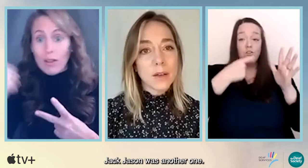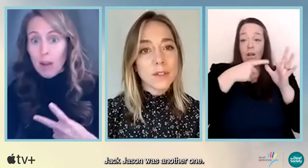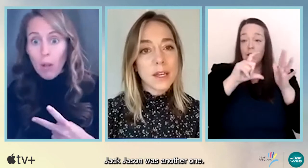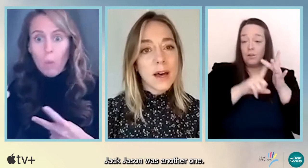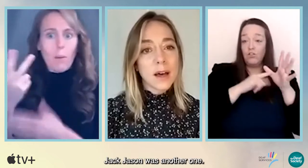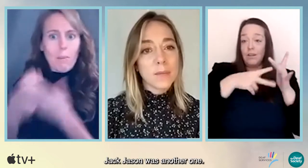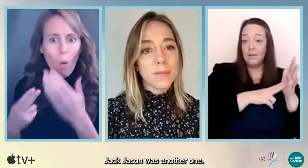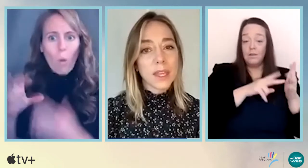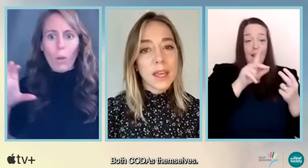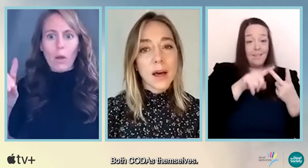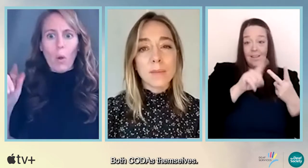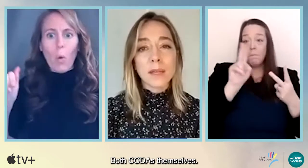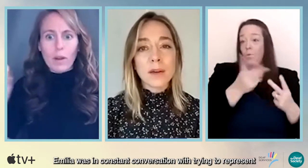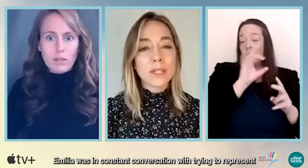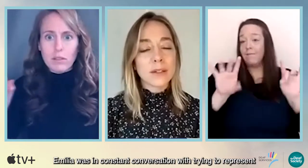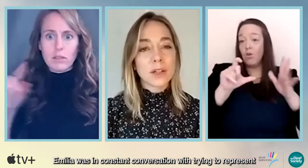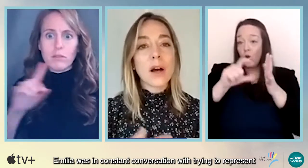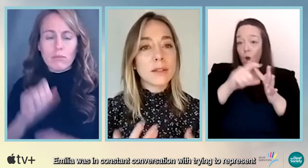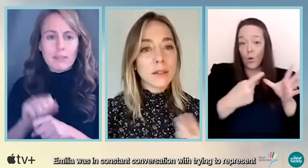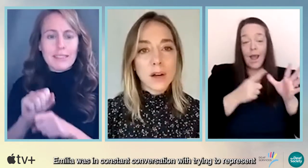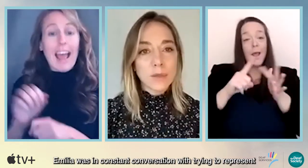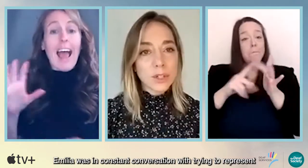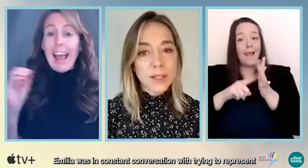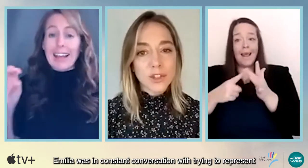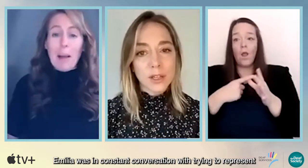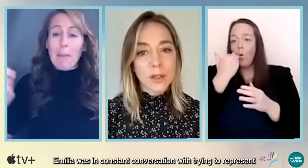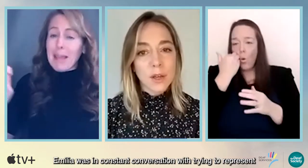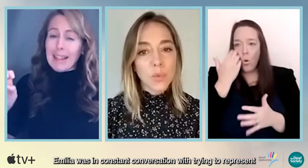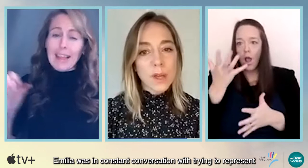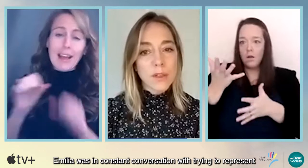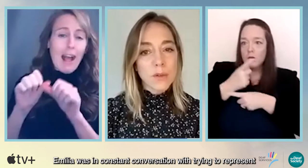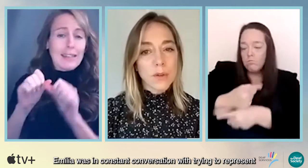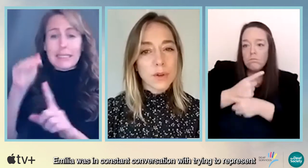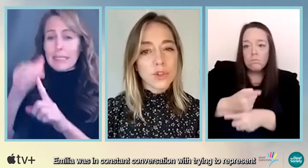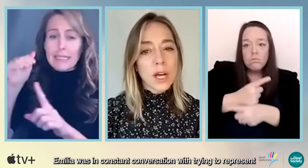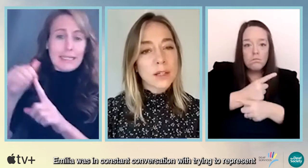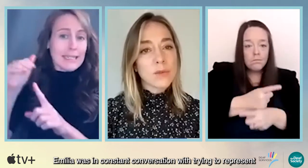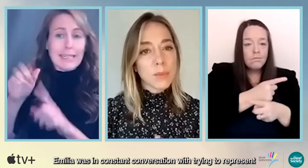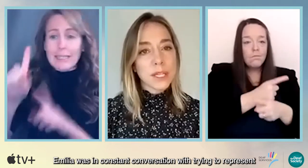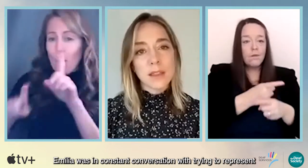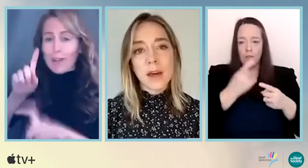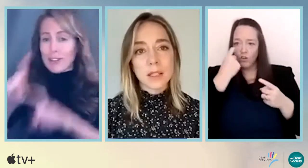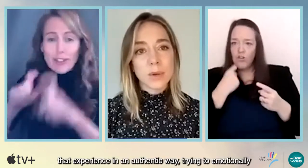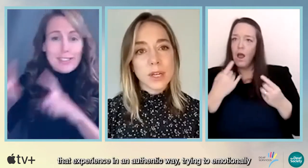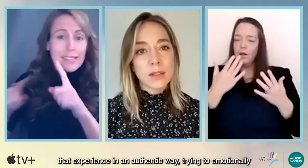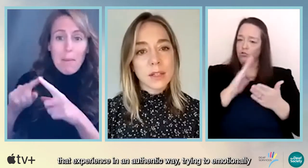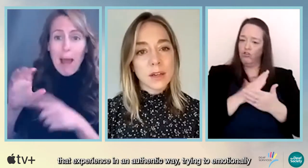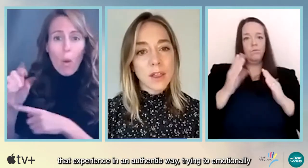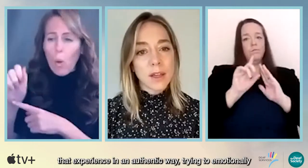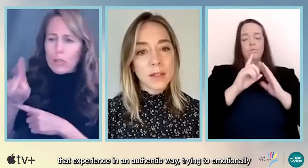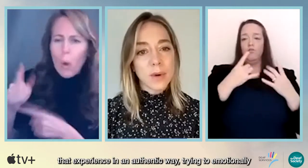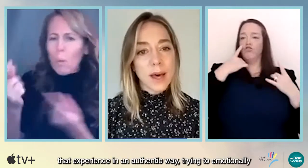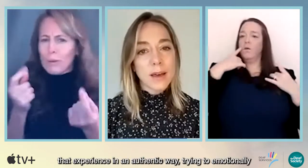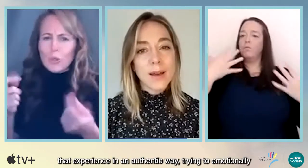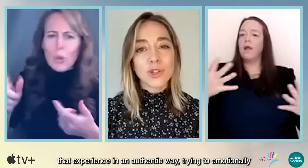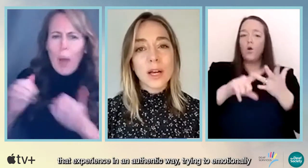themselves. Amelia was in constant conversation with trying to represent that experience in an